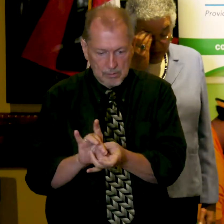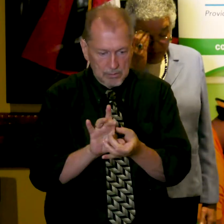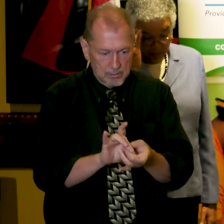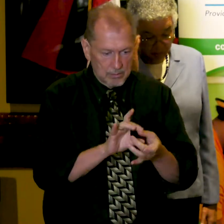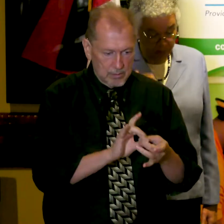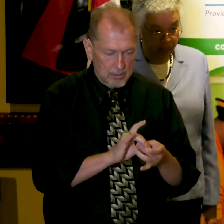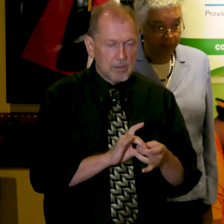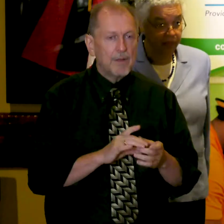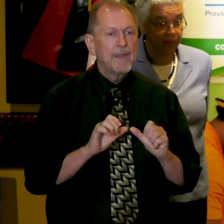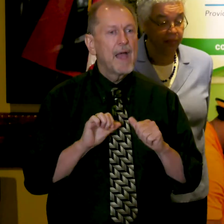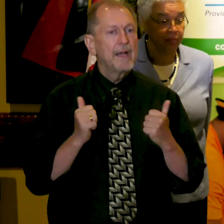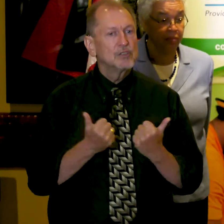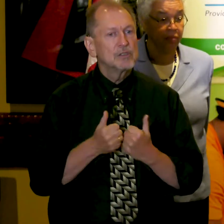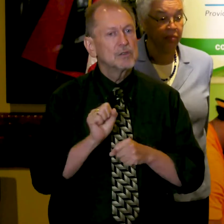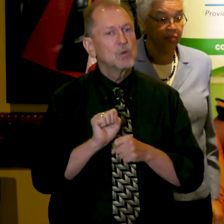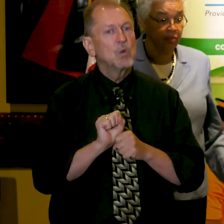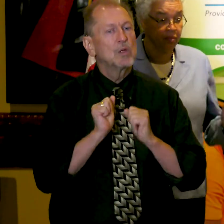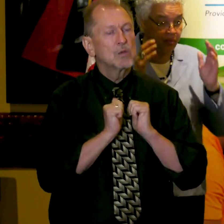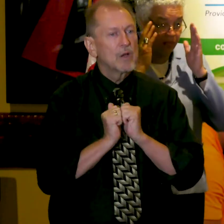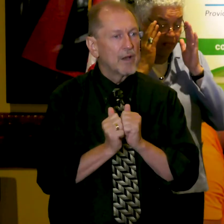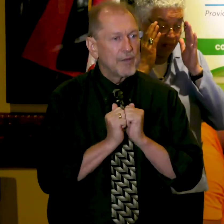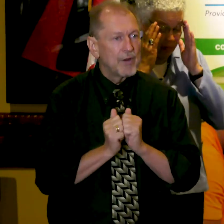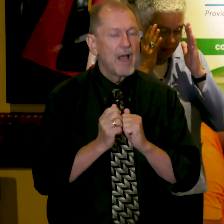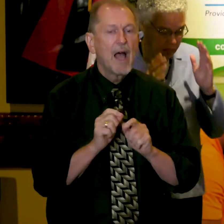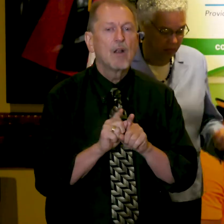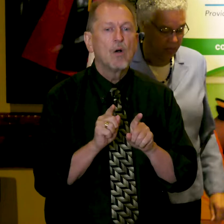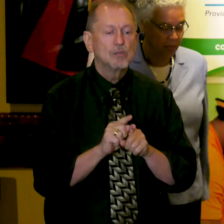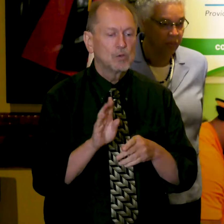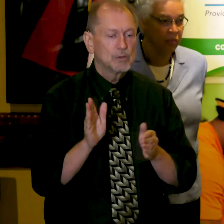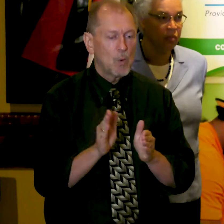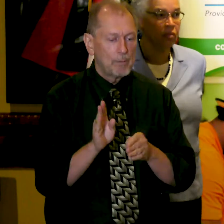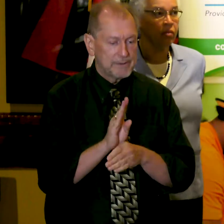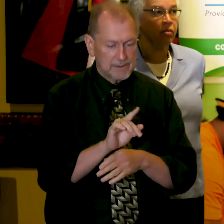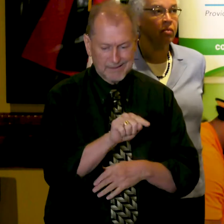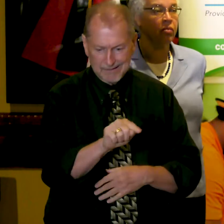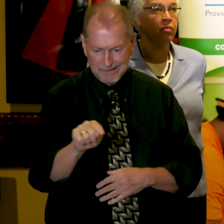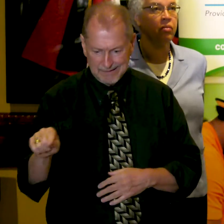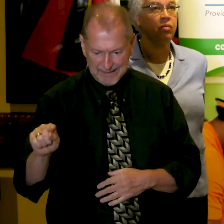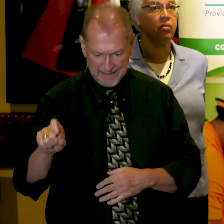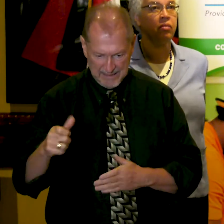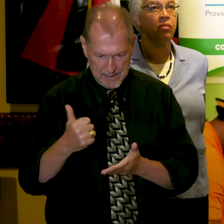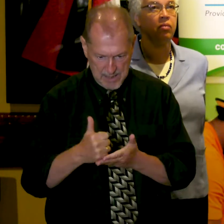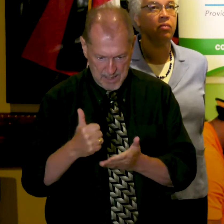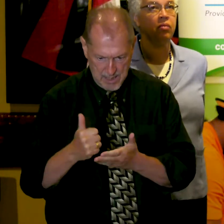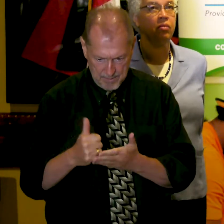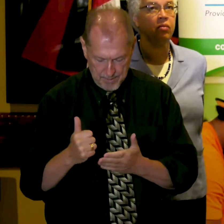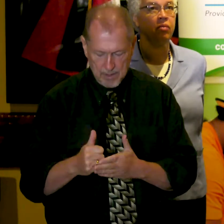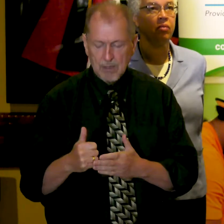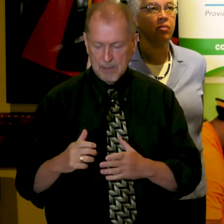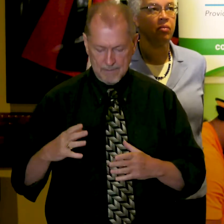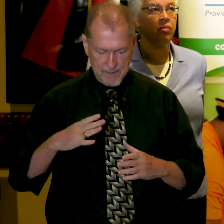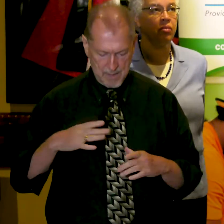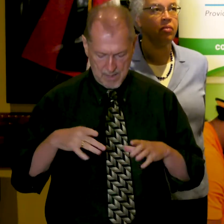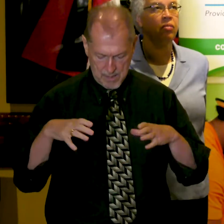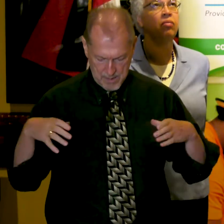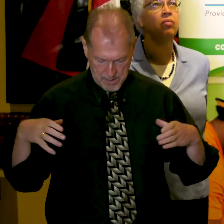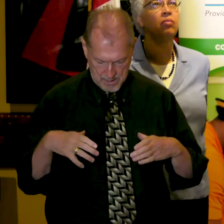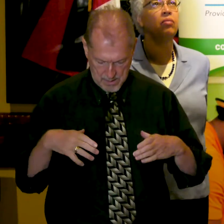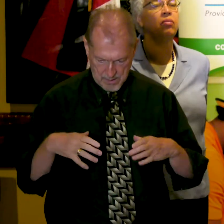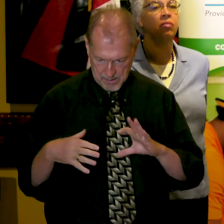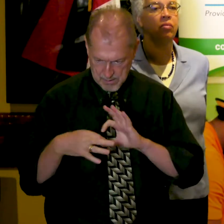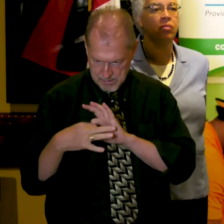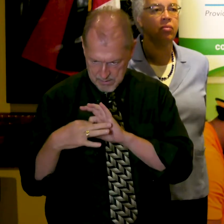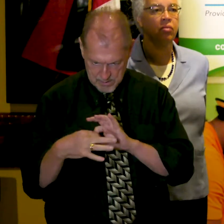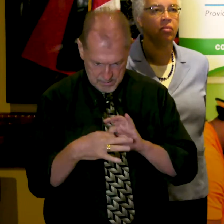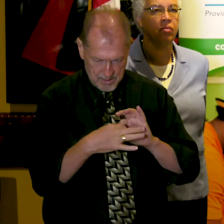our agencies and the small business owners. Seems very simple, but that is very much